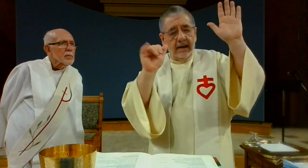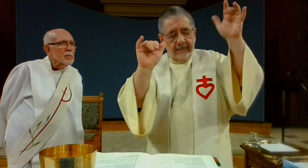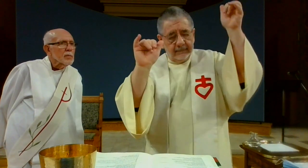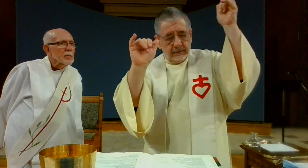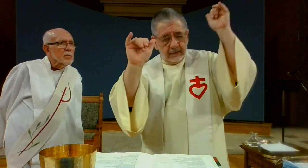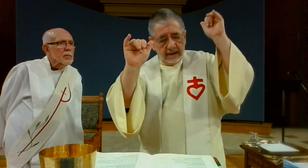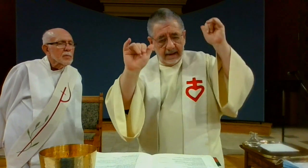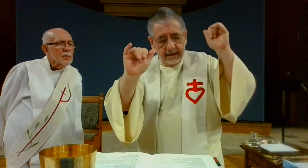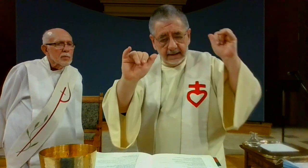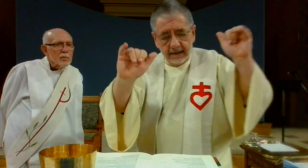and ever